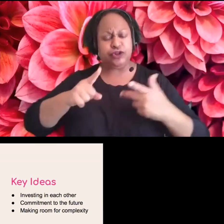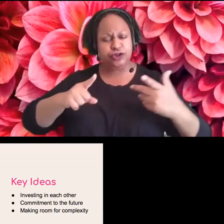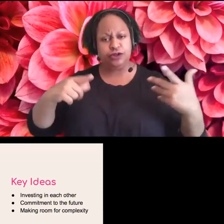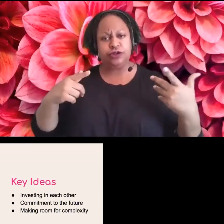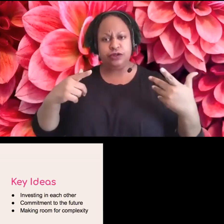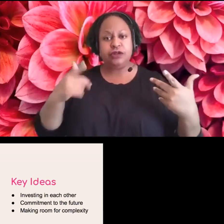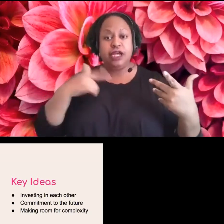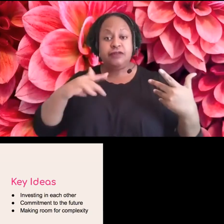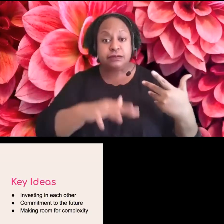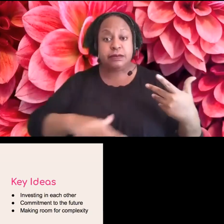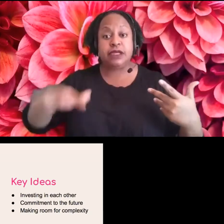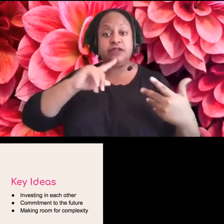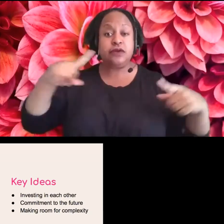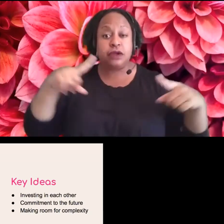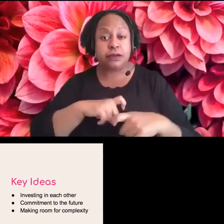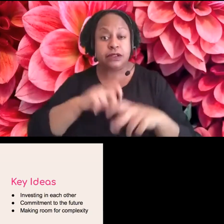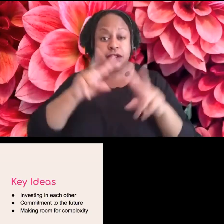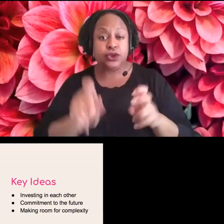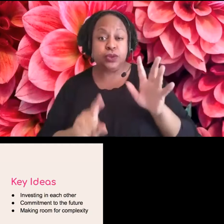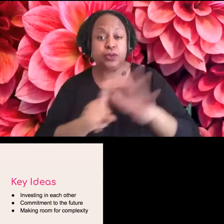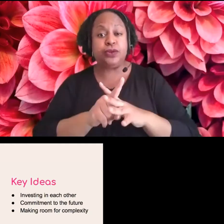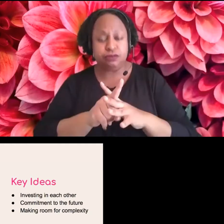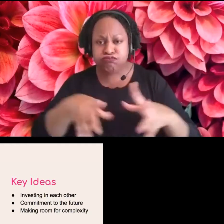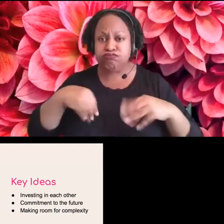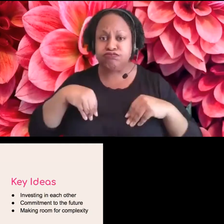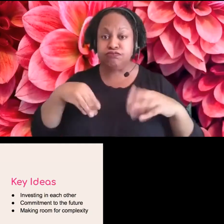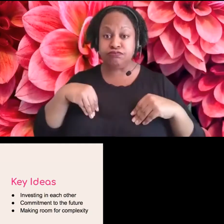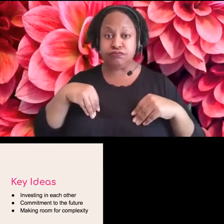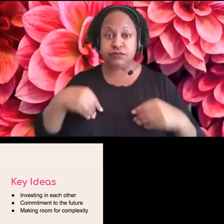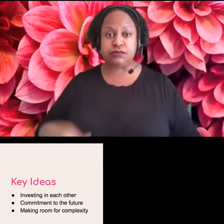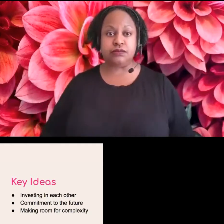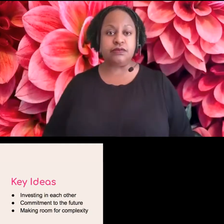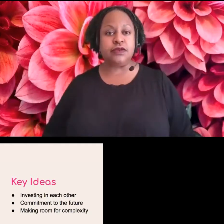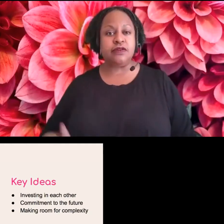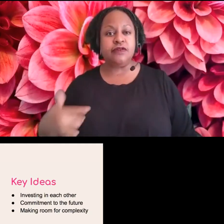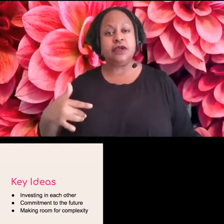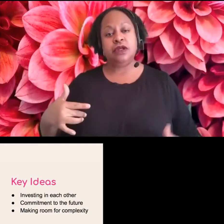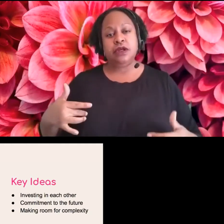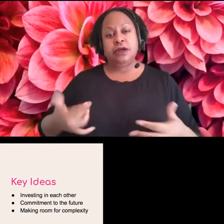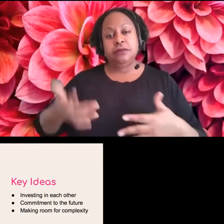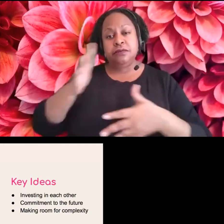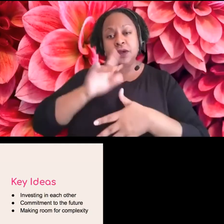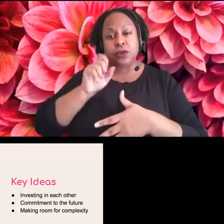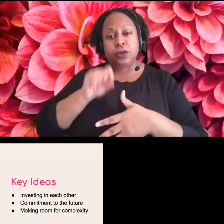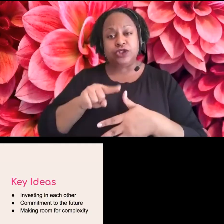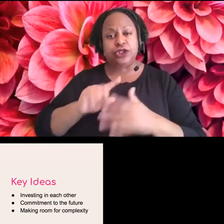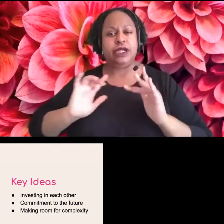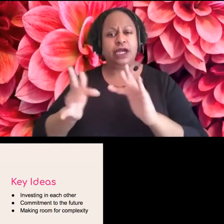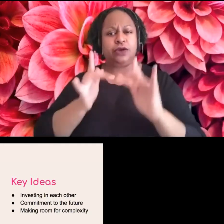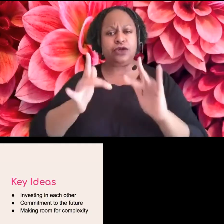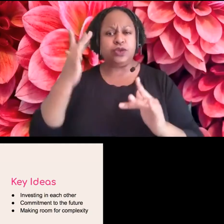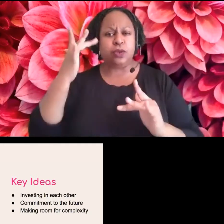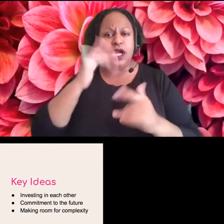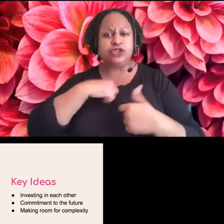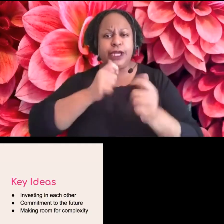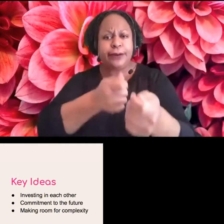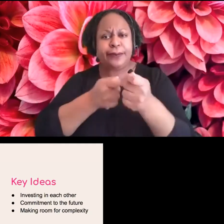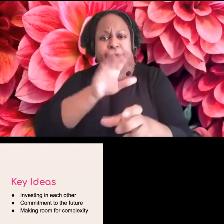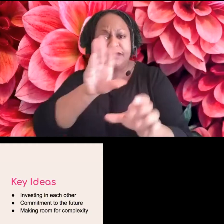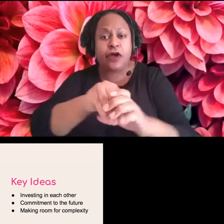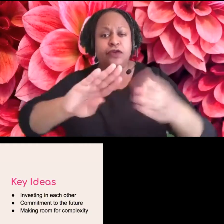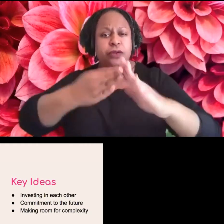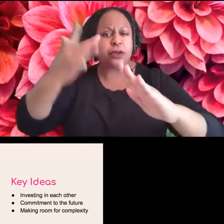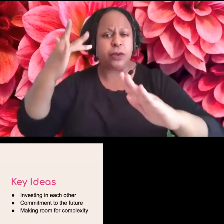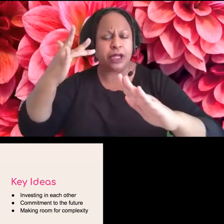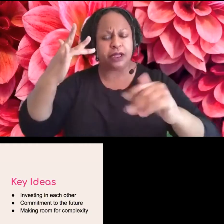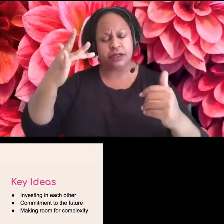Um, the main question to me of outreach should be, why do I want to engage in this community? How